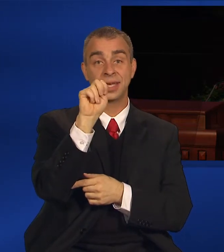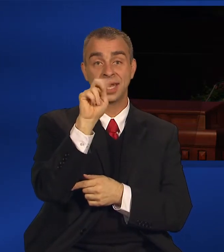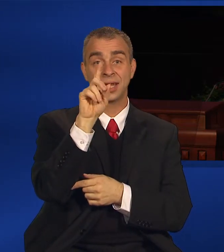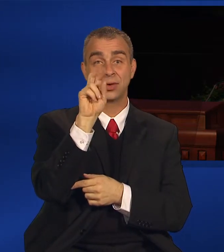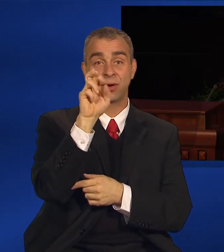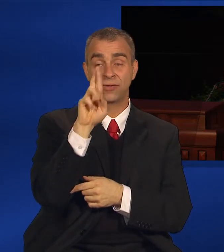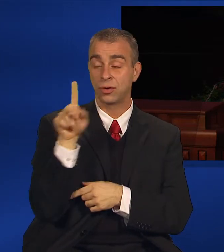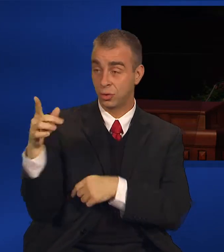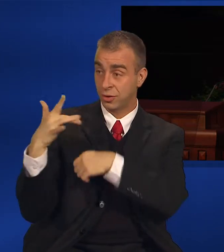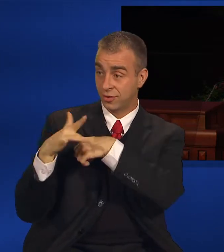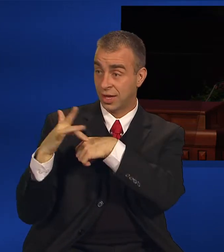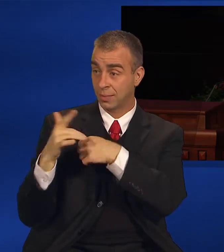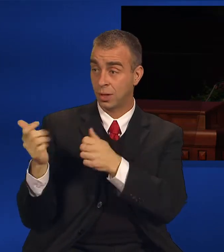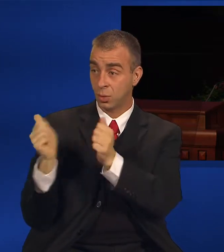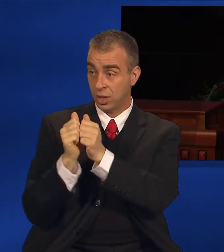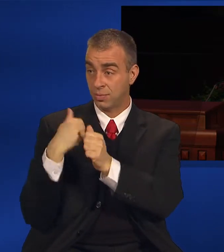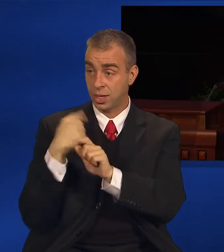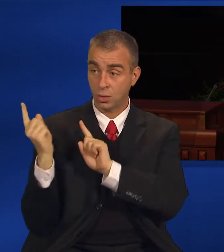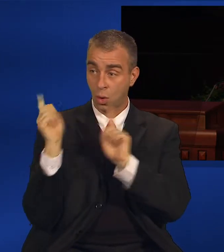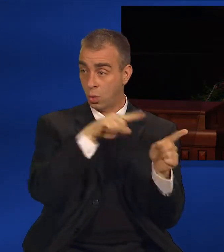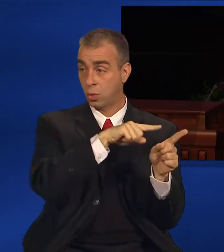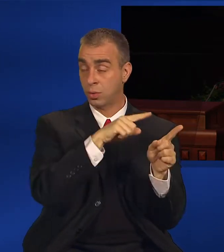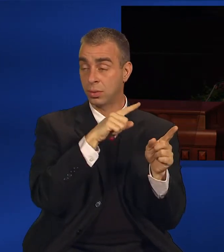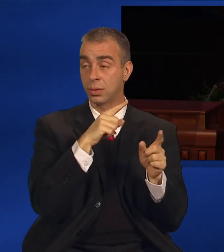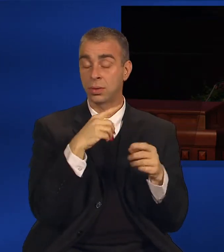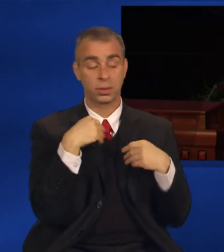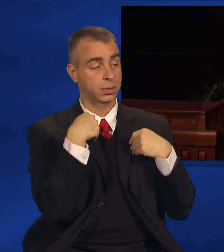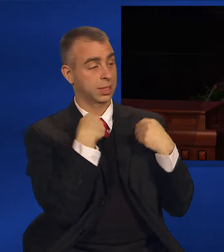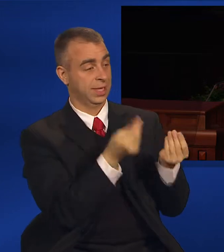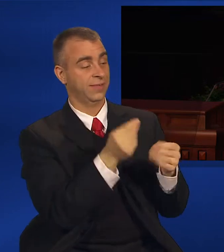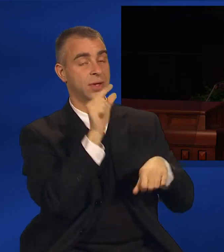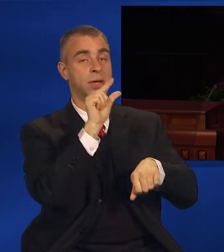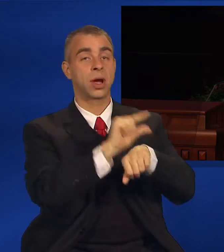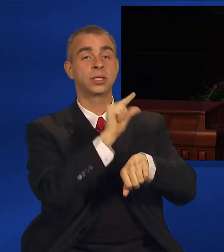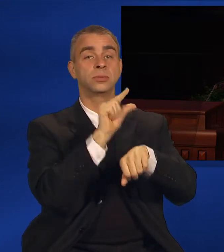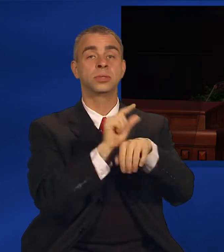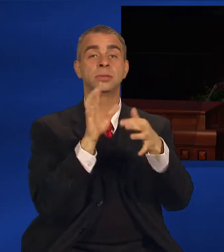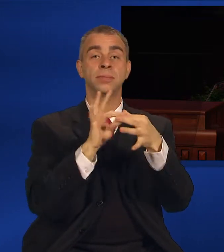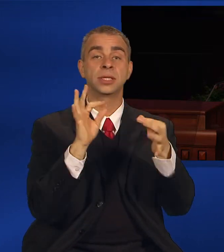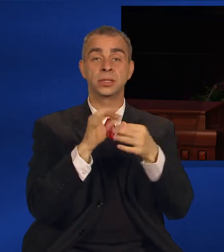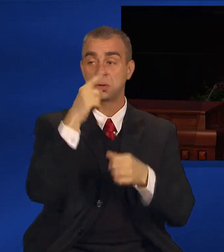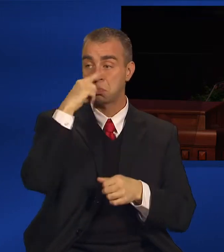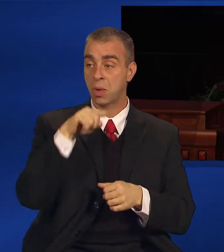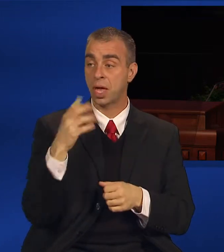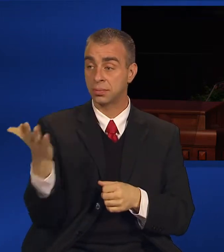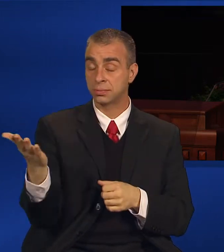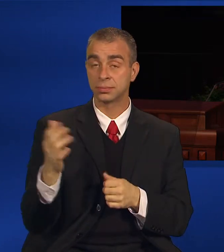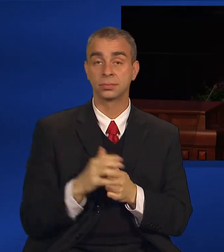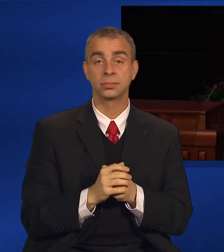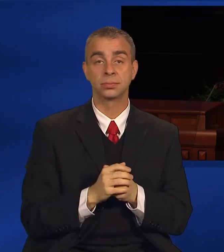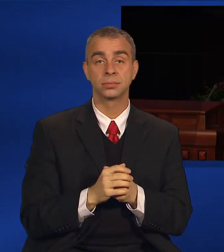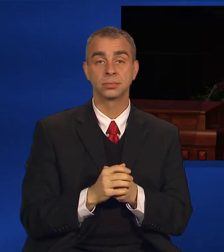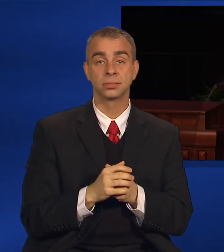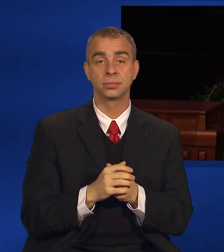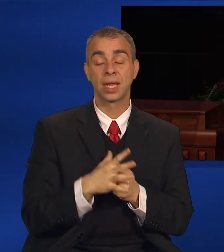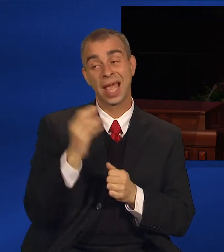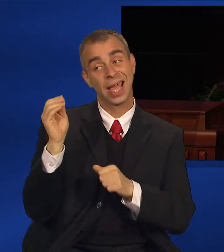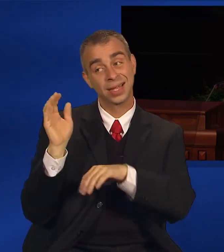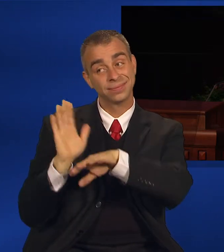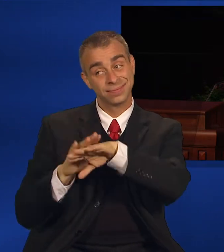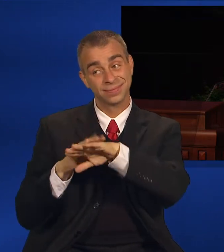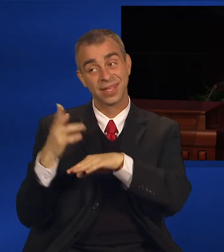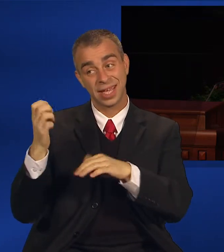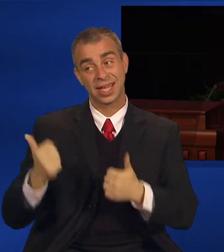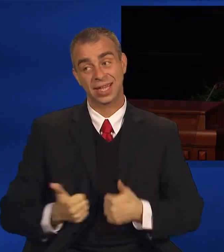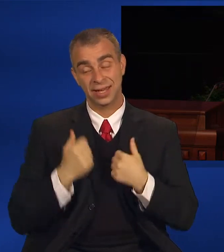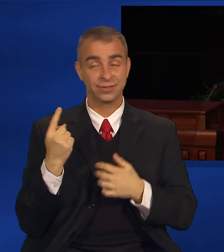to go with me this week to see him and give him a gospel message? Then he added, Brother Dendorfer